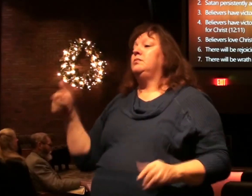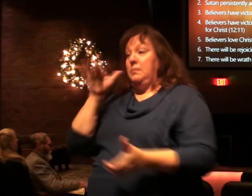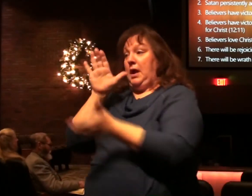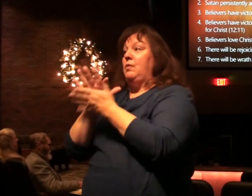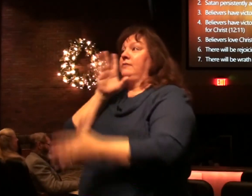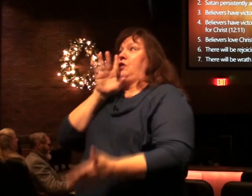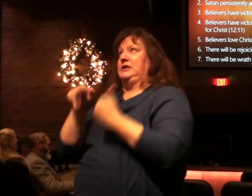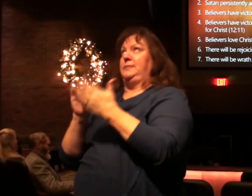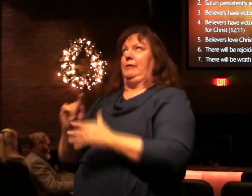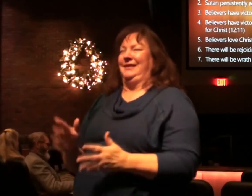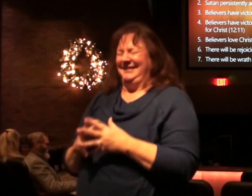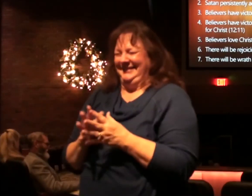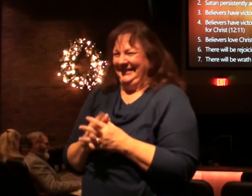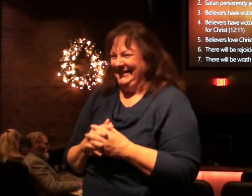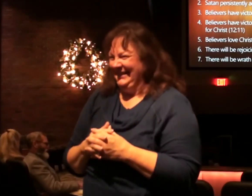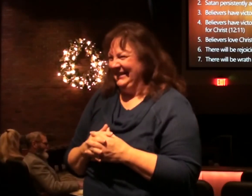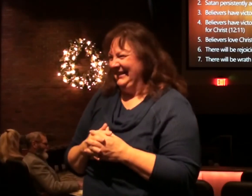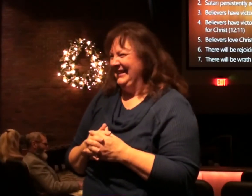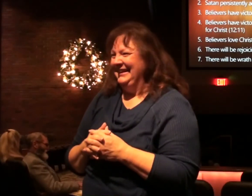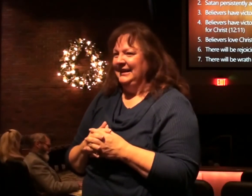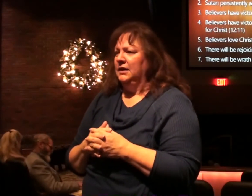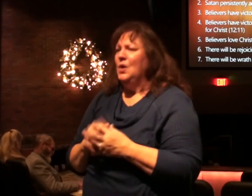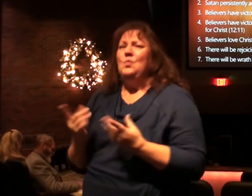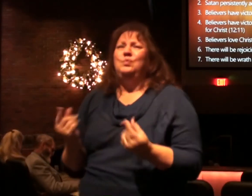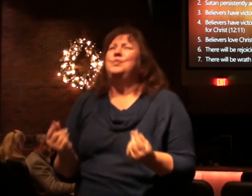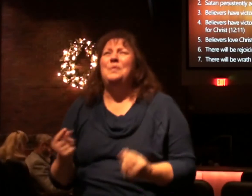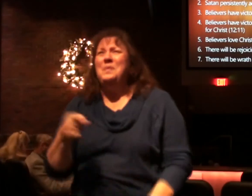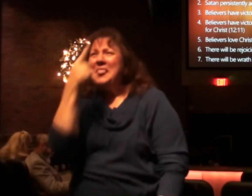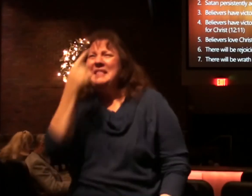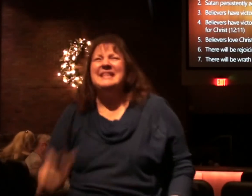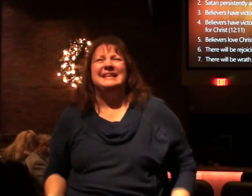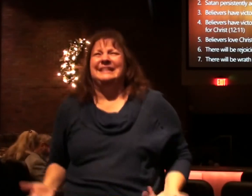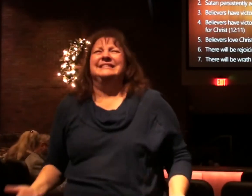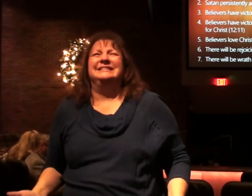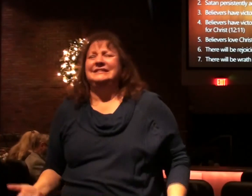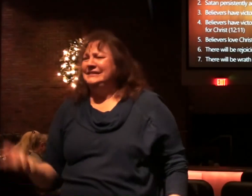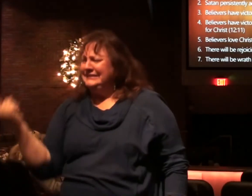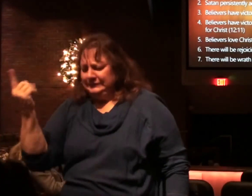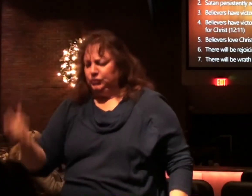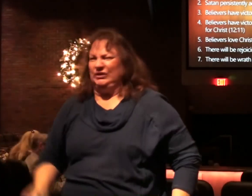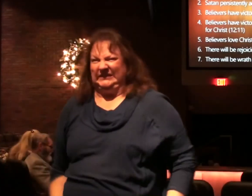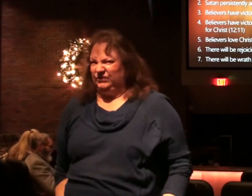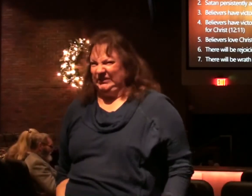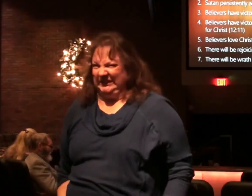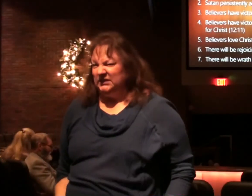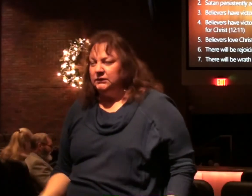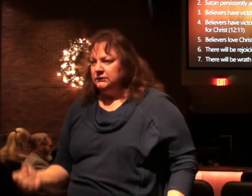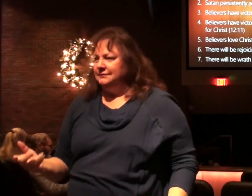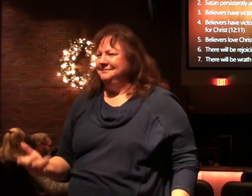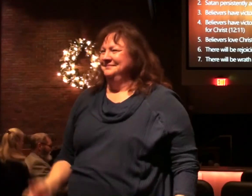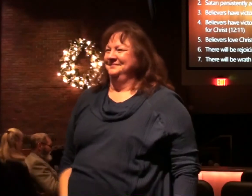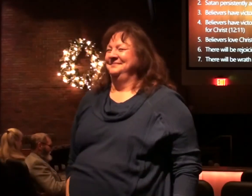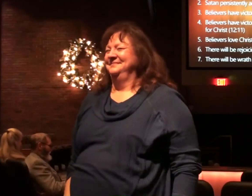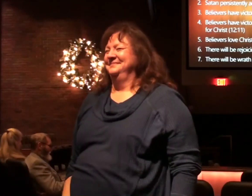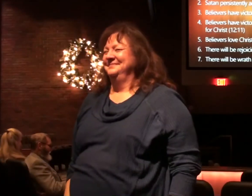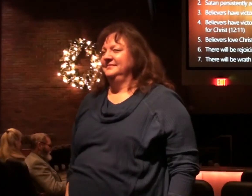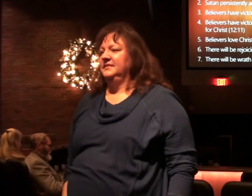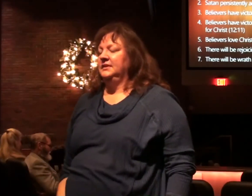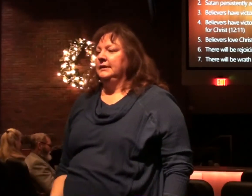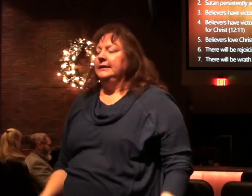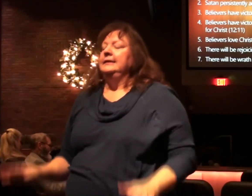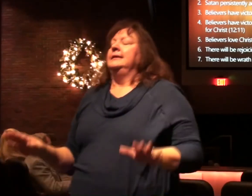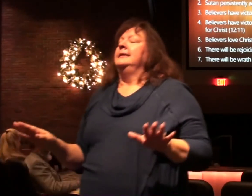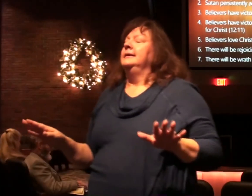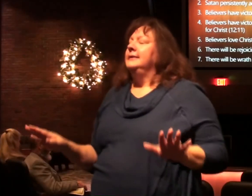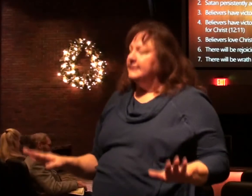wife does. What are they doing? What are they thinking? I didn't slip. Then we